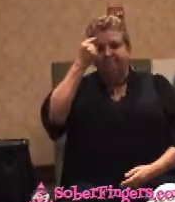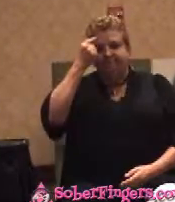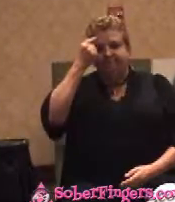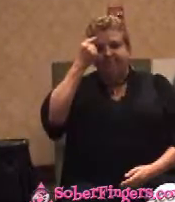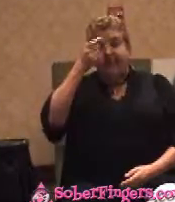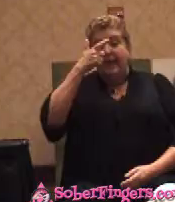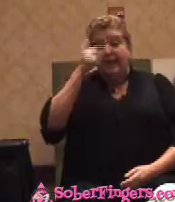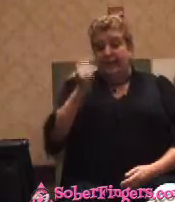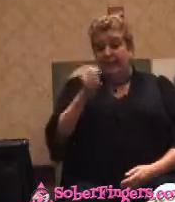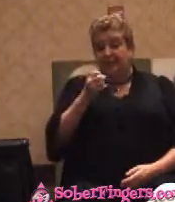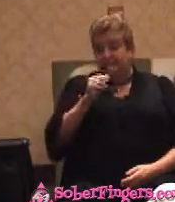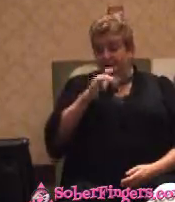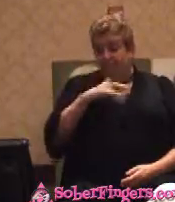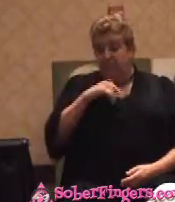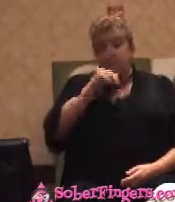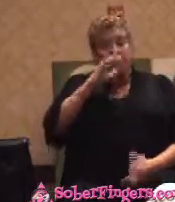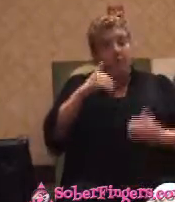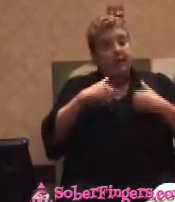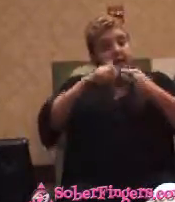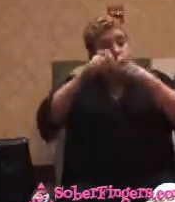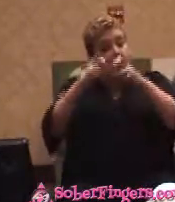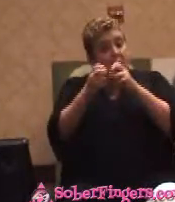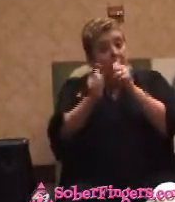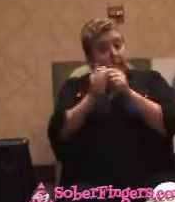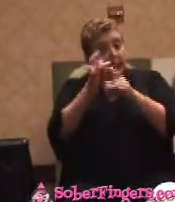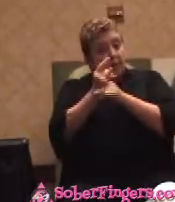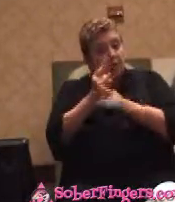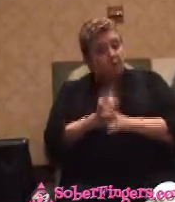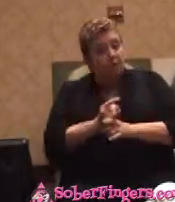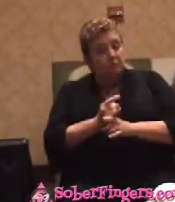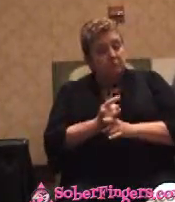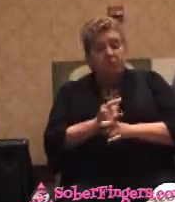you have a problem with alcohol, you will never do anything about it.